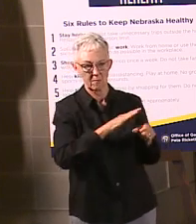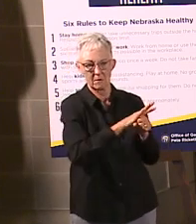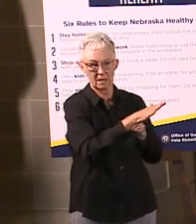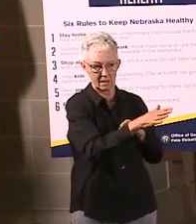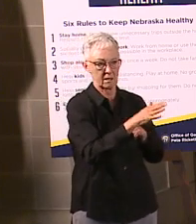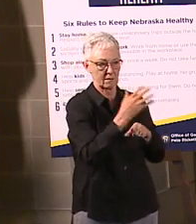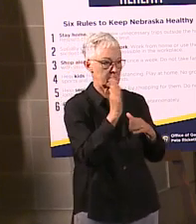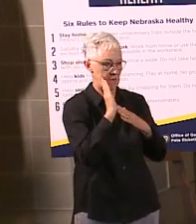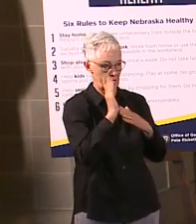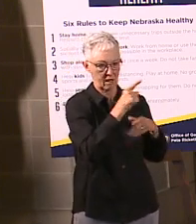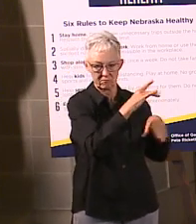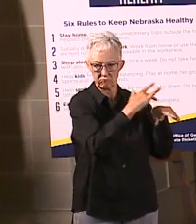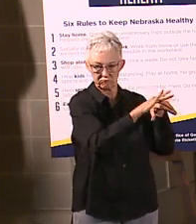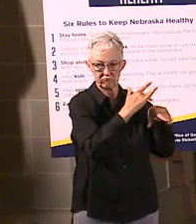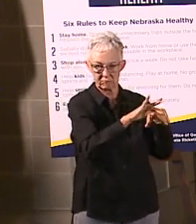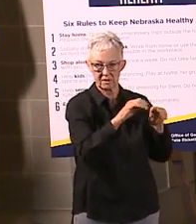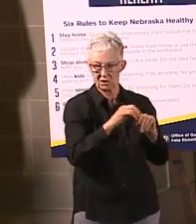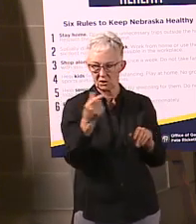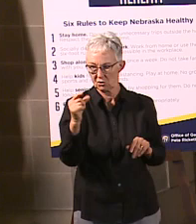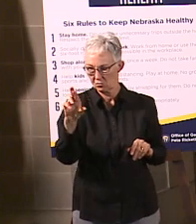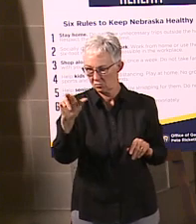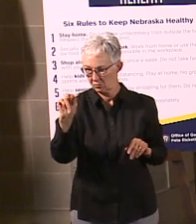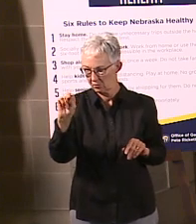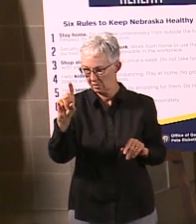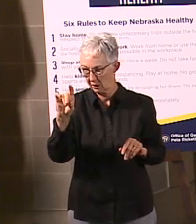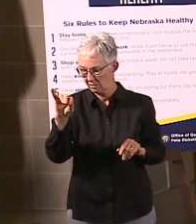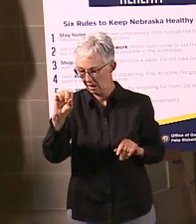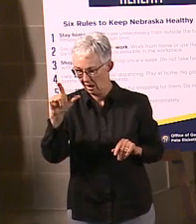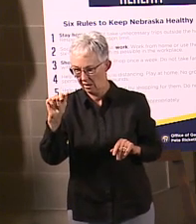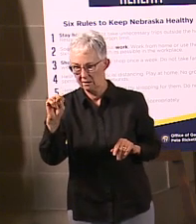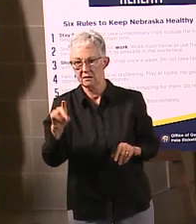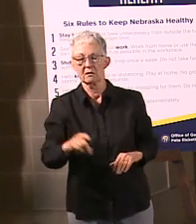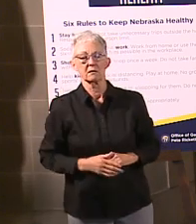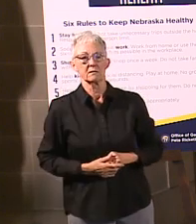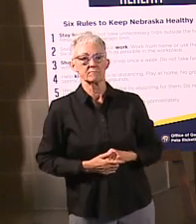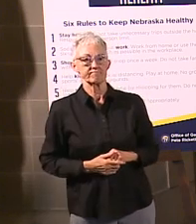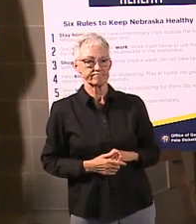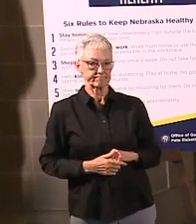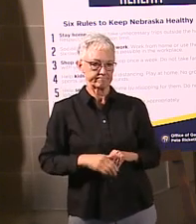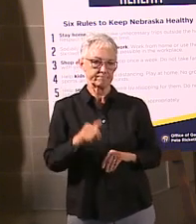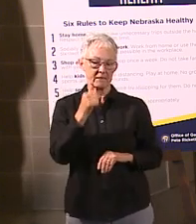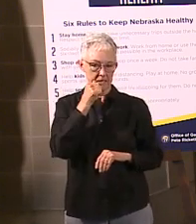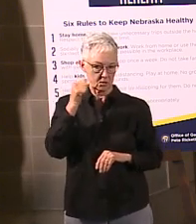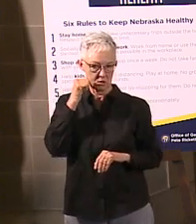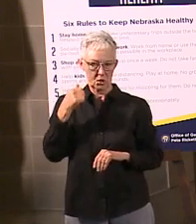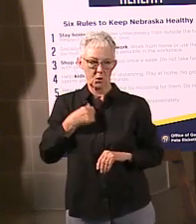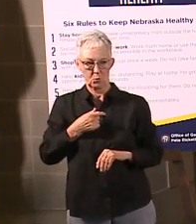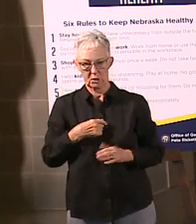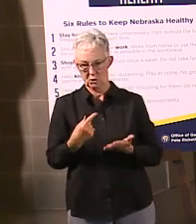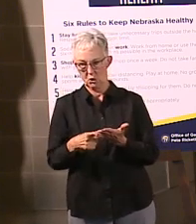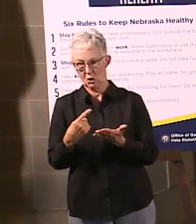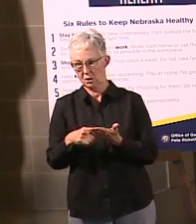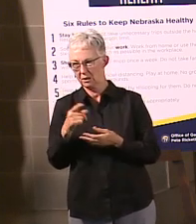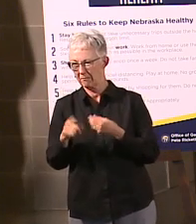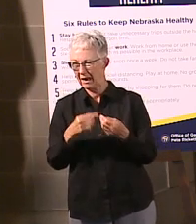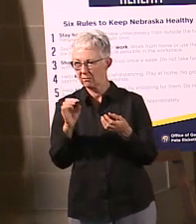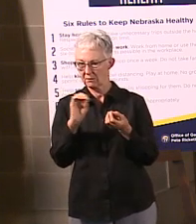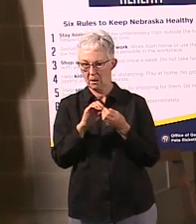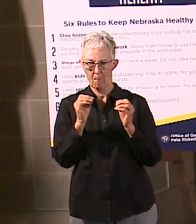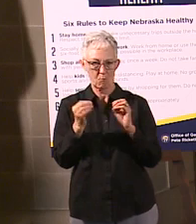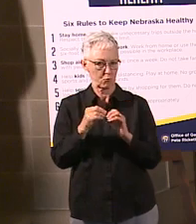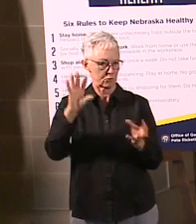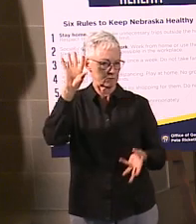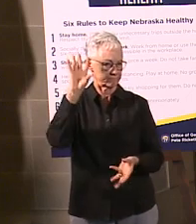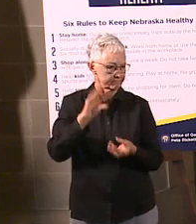We talked yesterday about aggregate numbers. So I want to just take a step back with regard to some of these aggregate numbers.